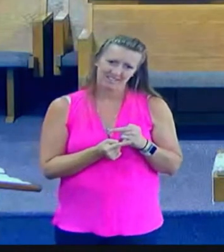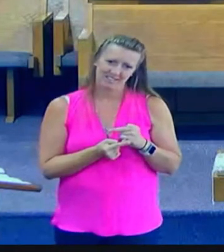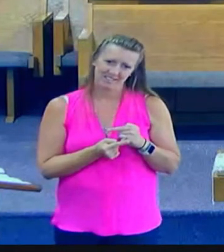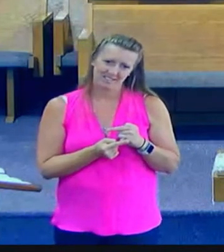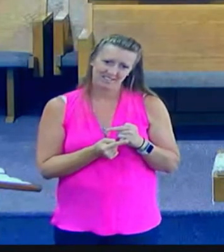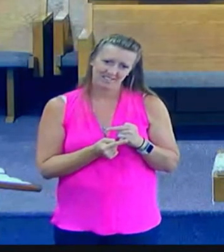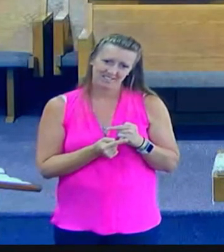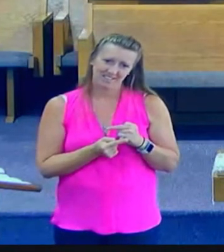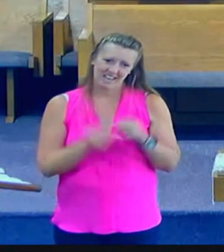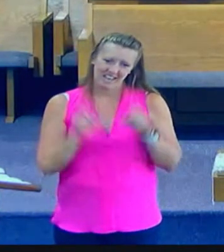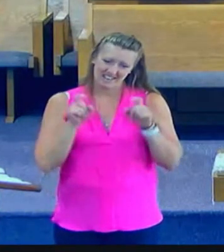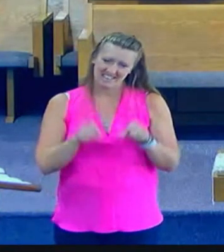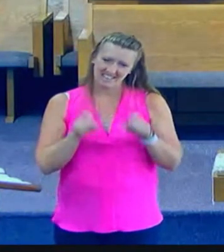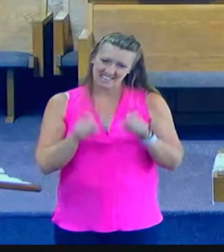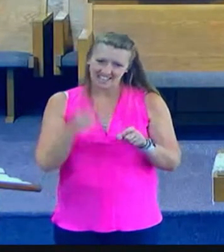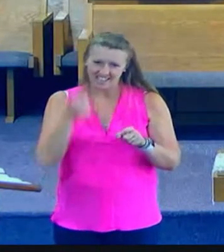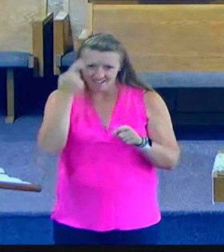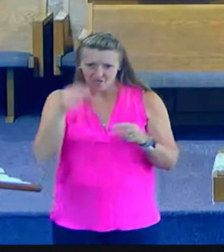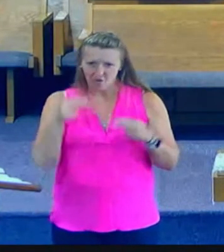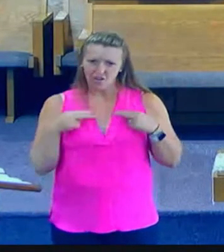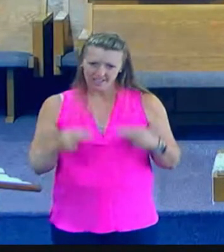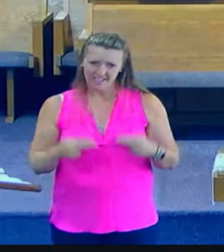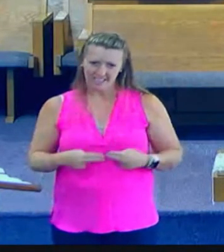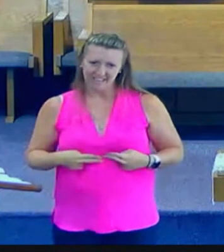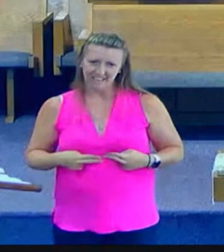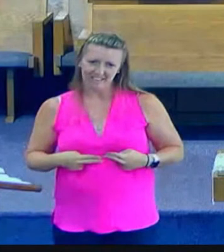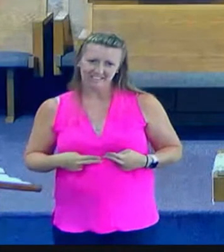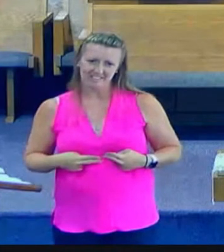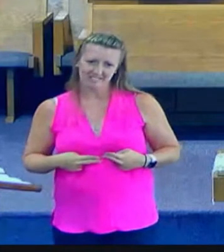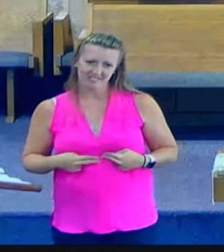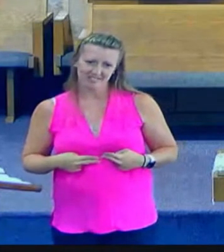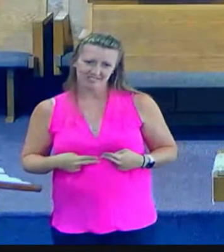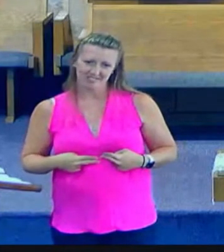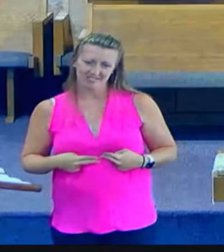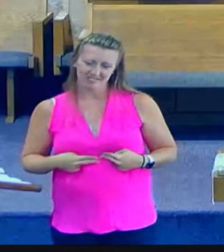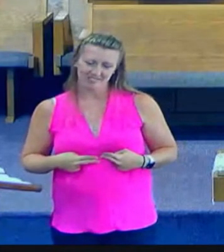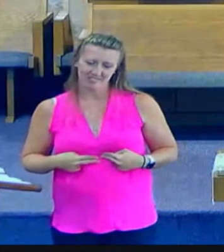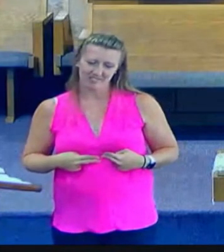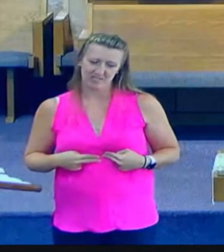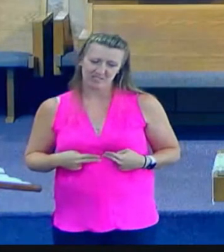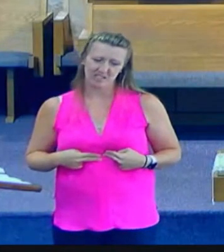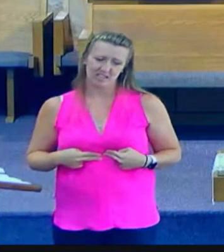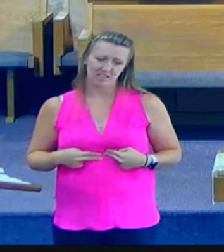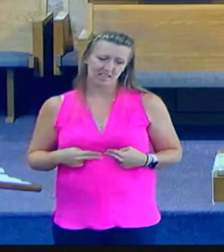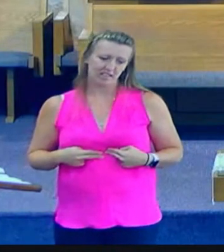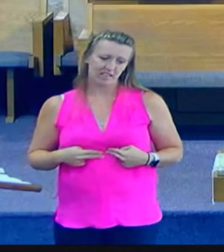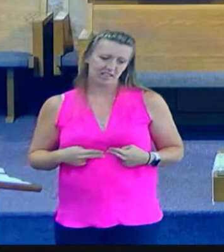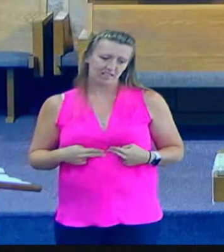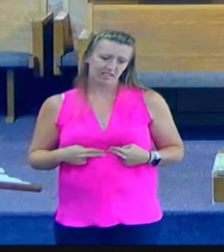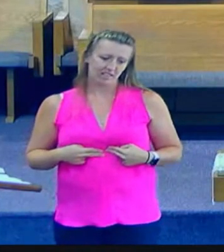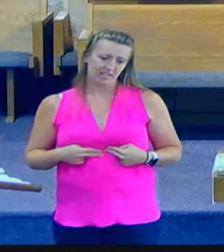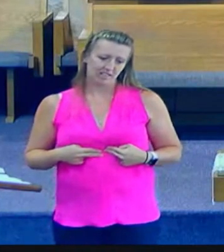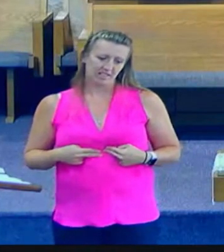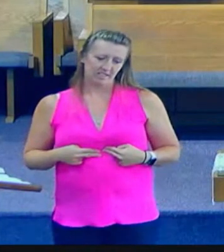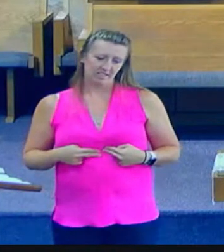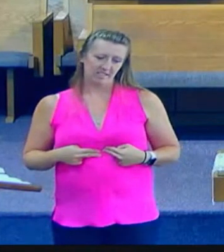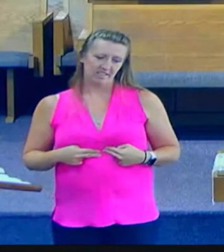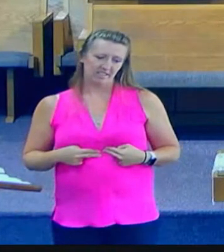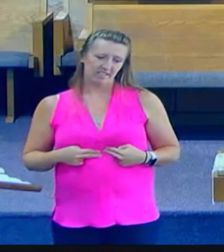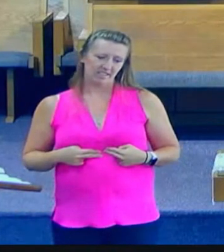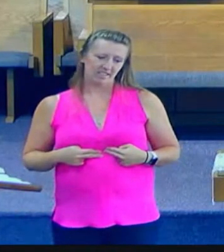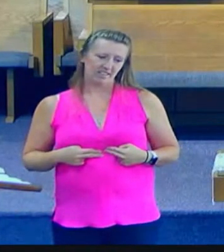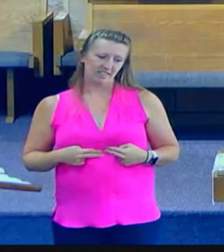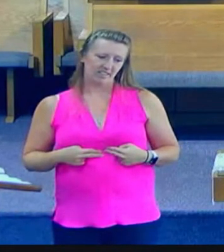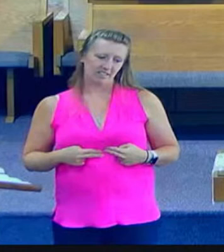here here was one who had been the center of heaven's glory now dwelling in a world